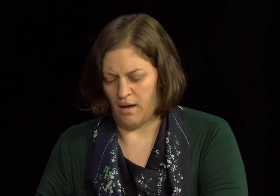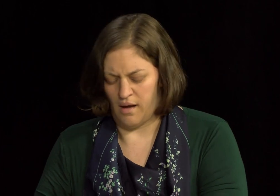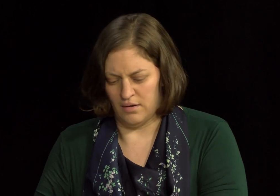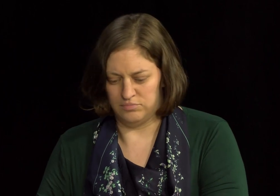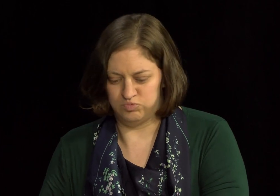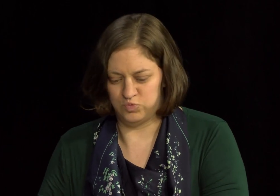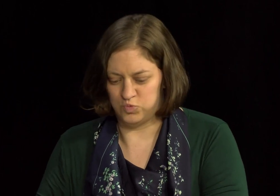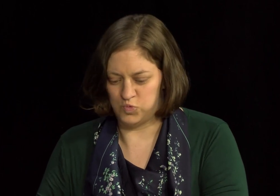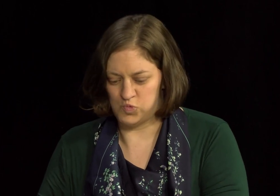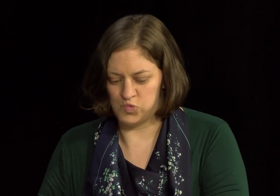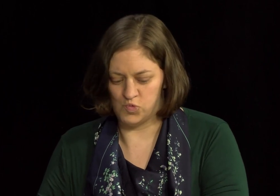Um.